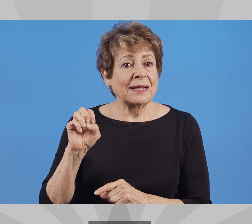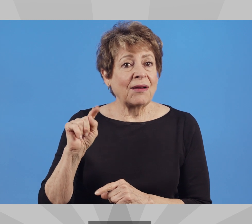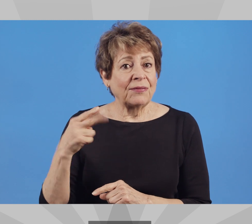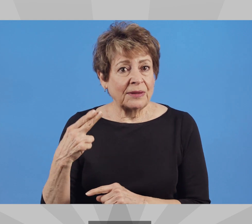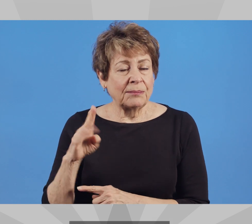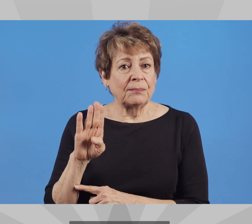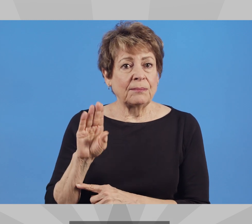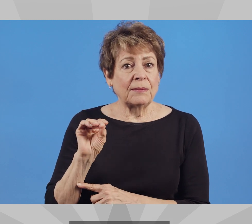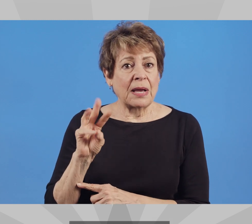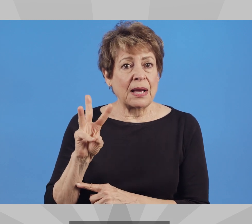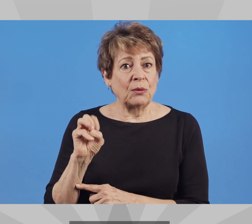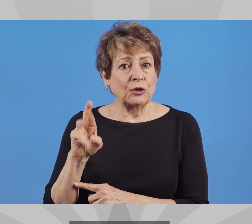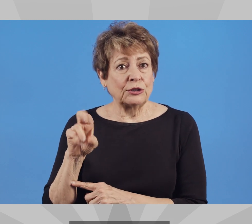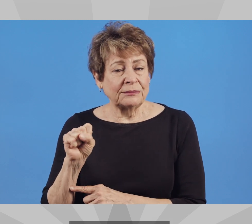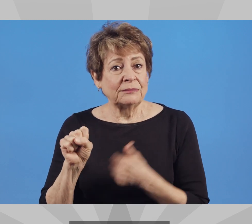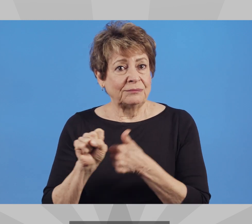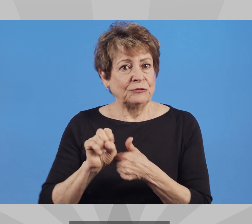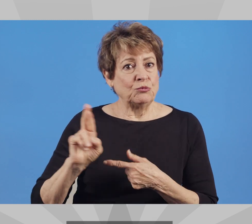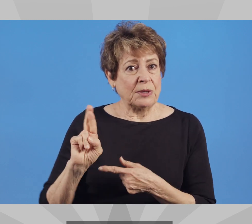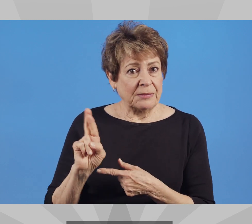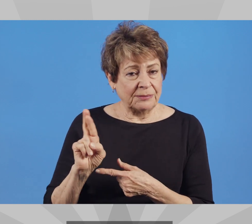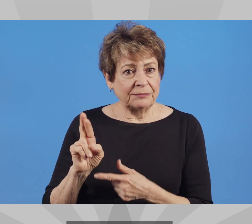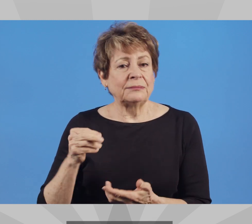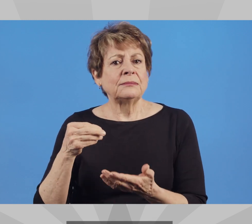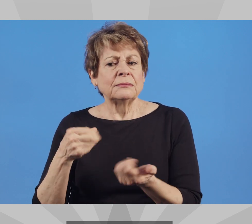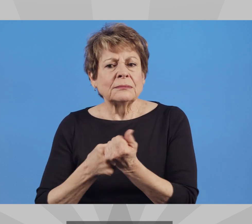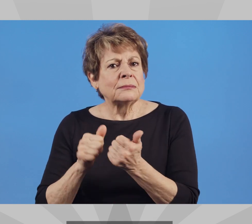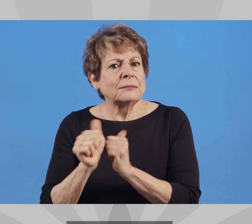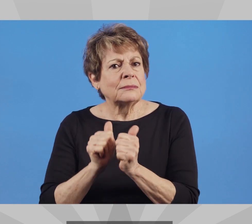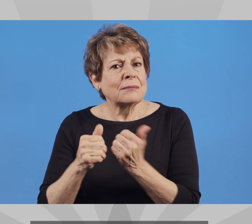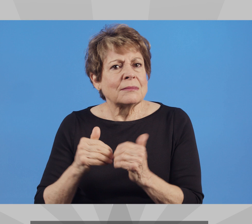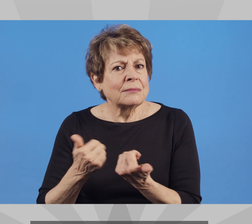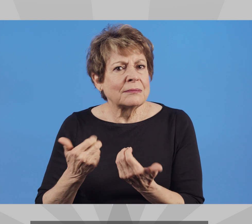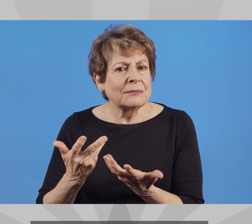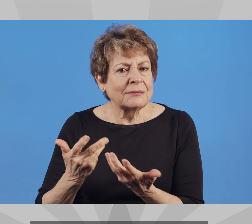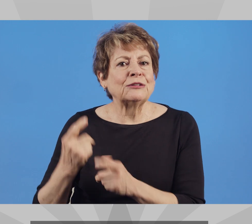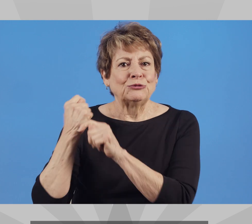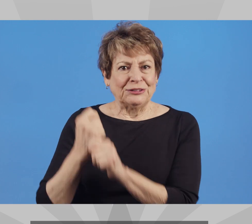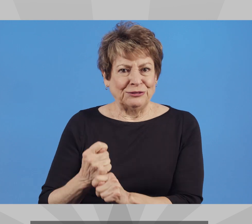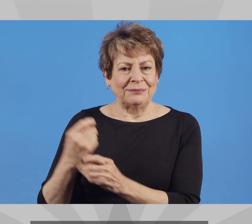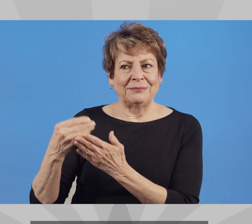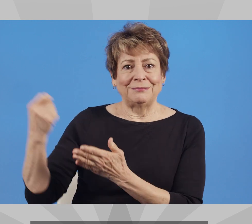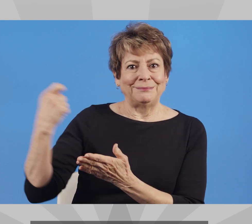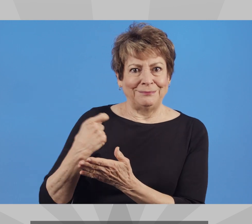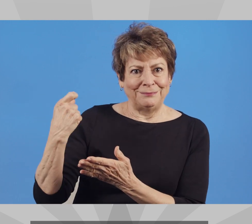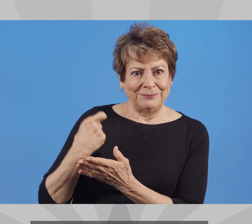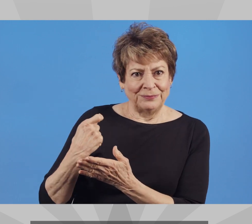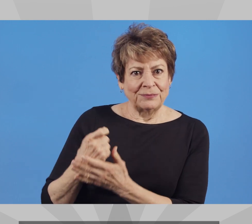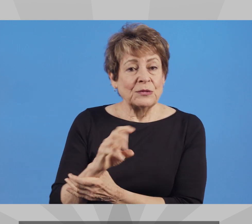Kenneth Bowers Party Republican Campaign Funding Traditional